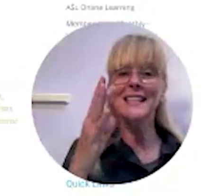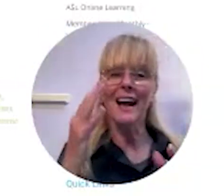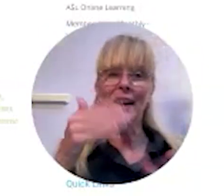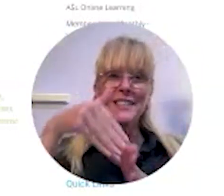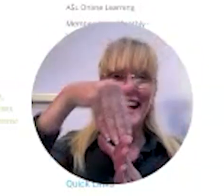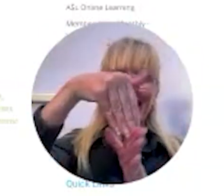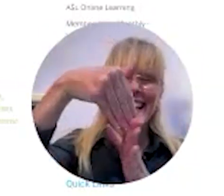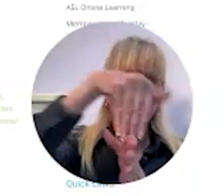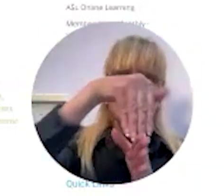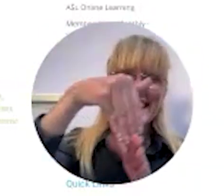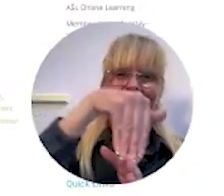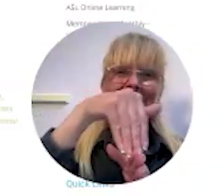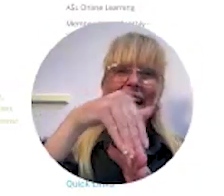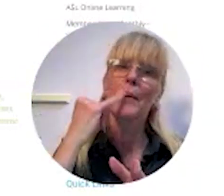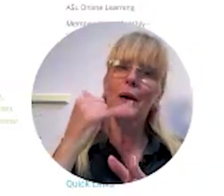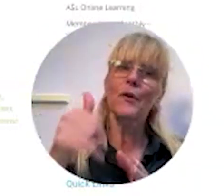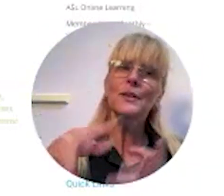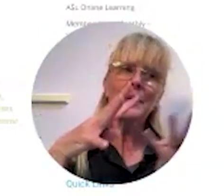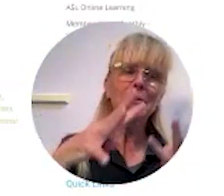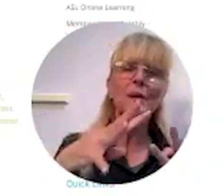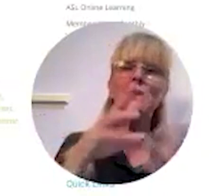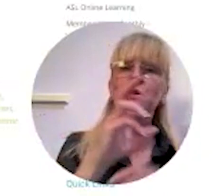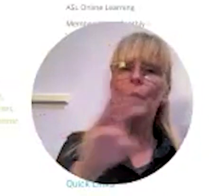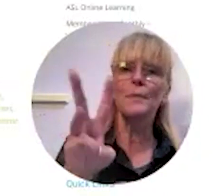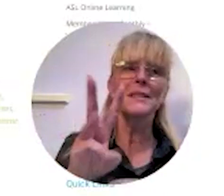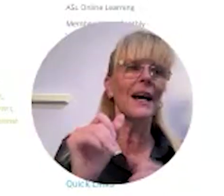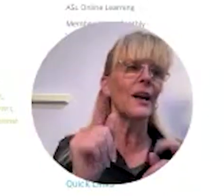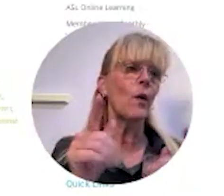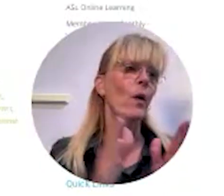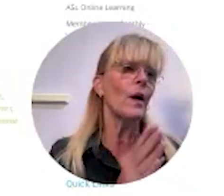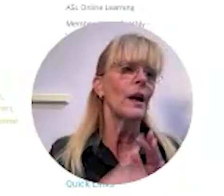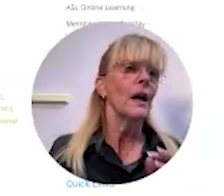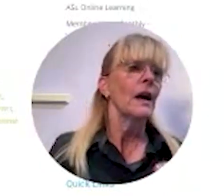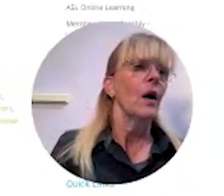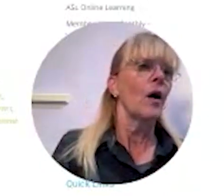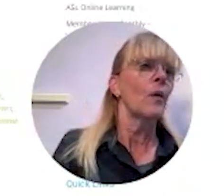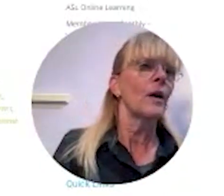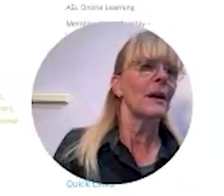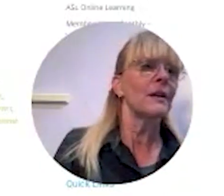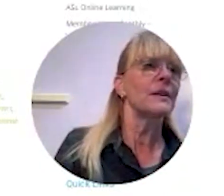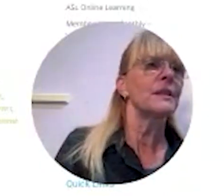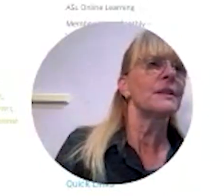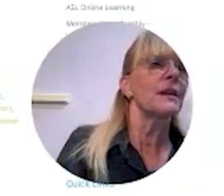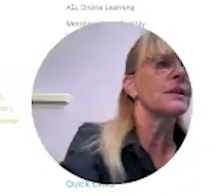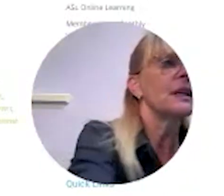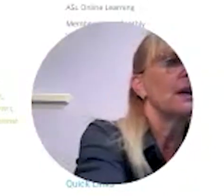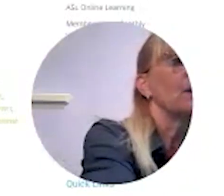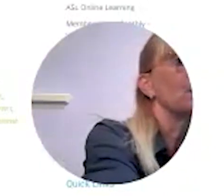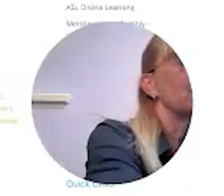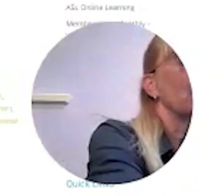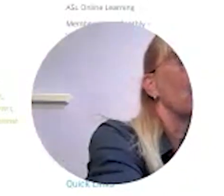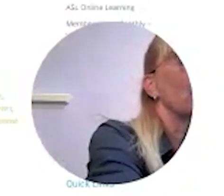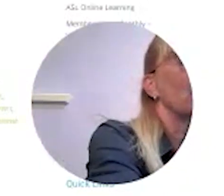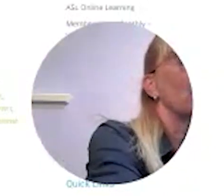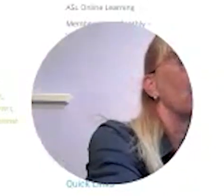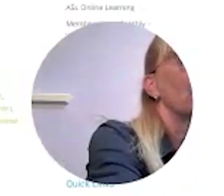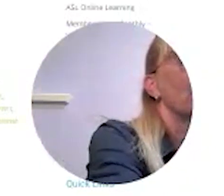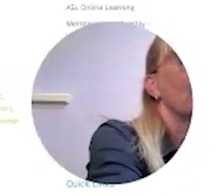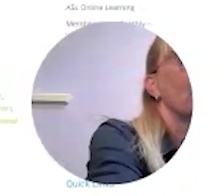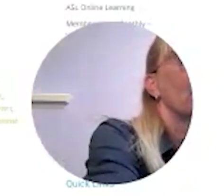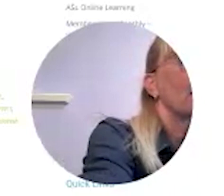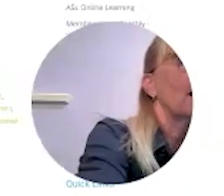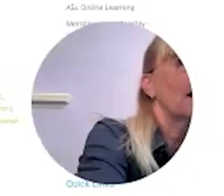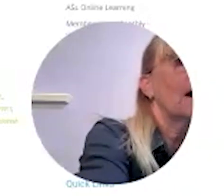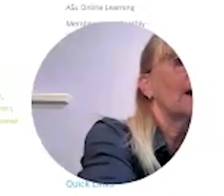had to decide i was kind of like deciding am i going to upload it to the website or or what am i going to do here so um